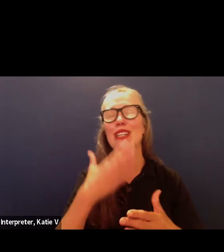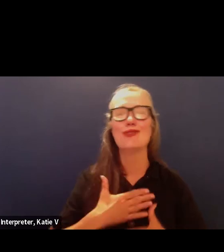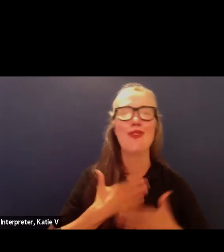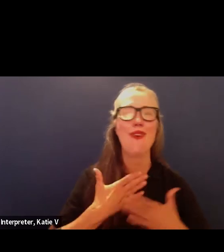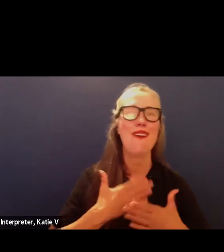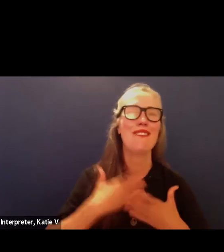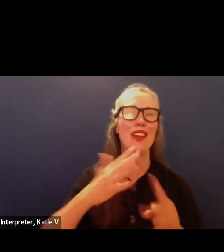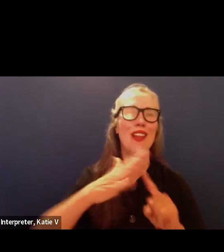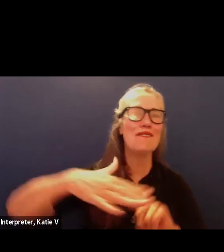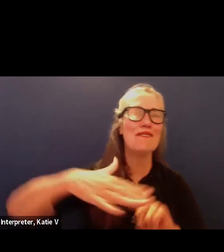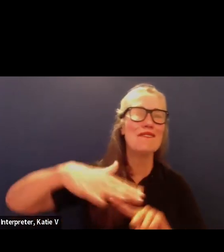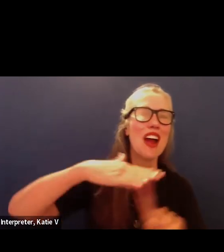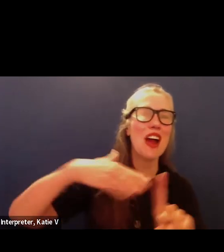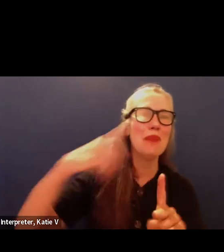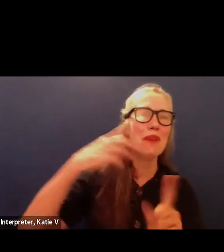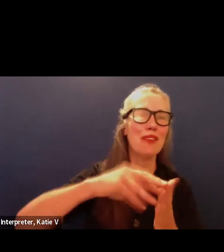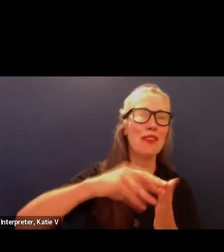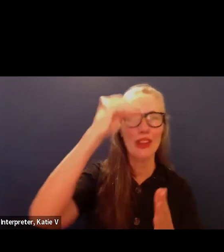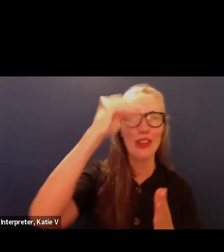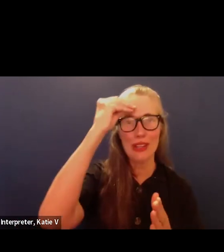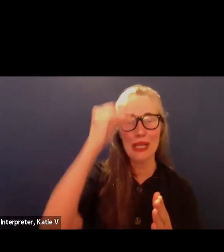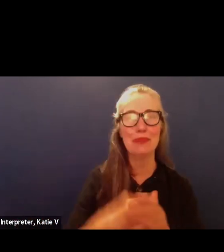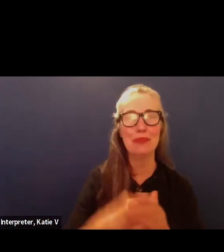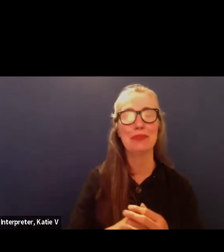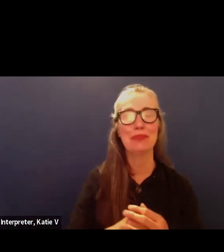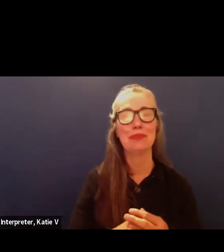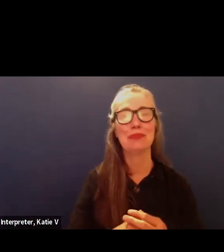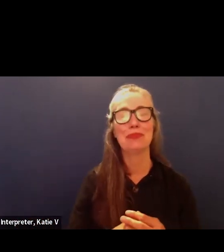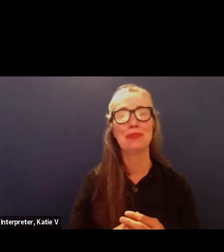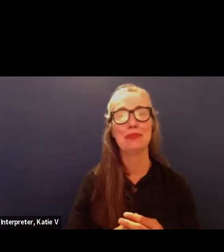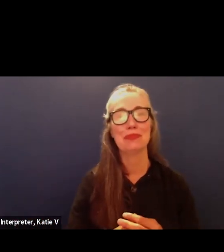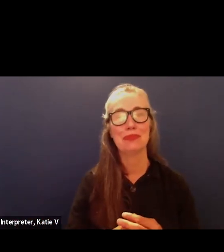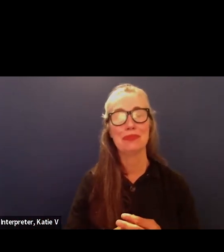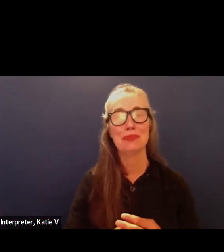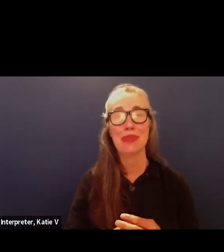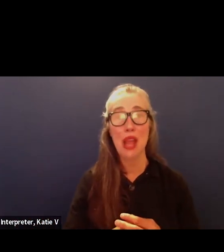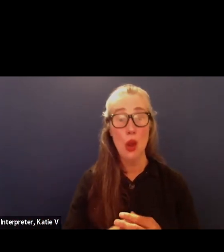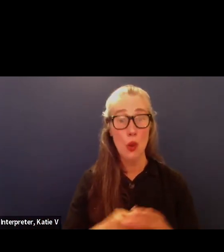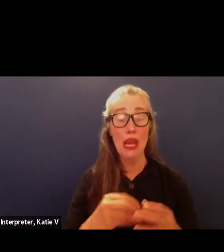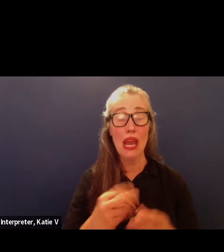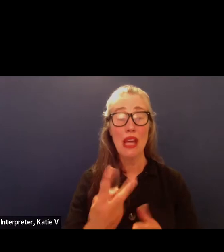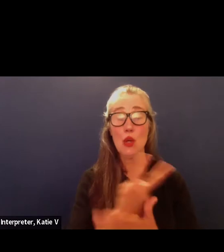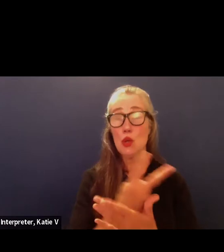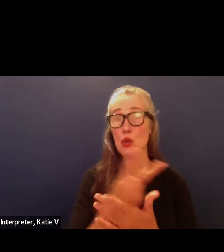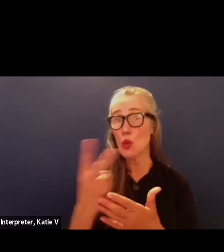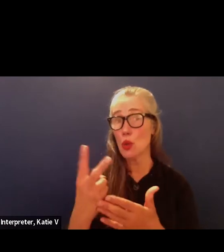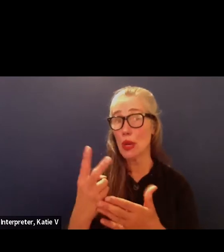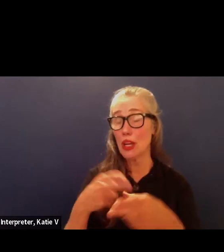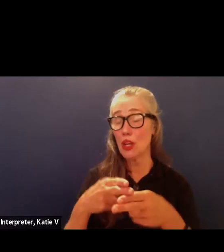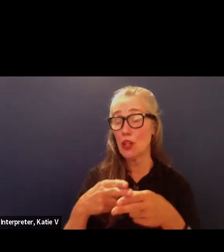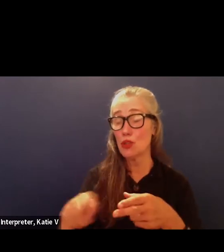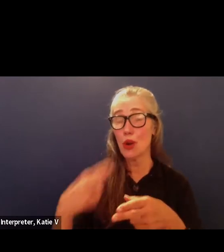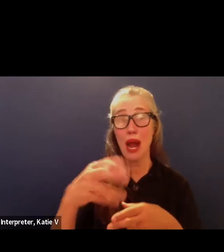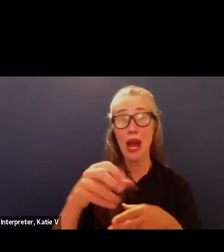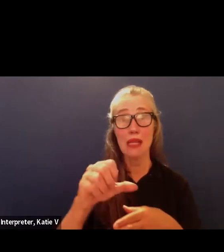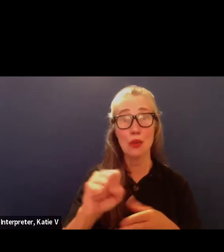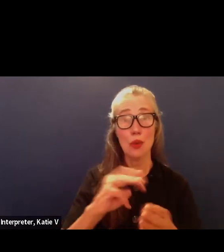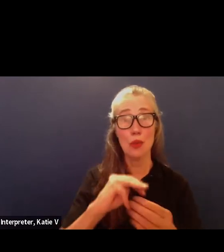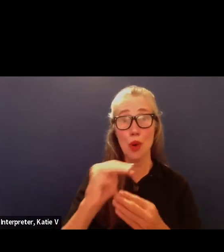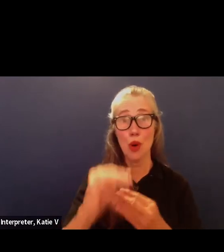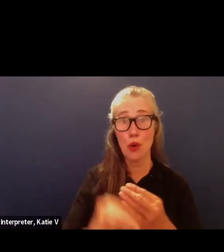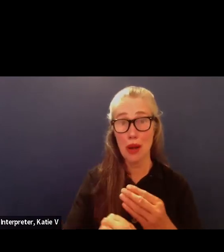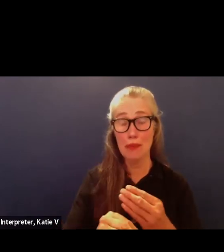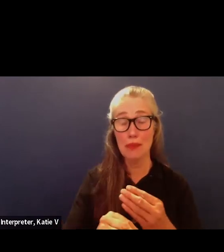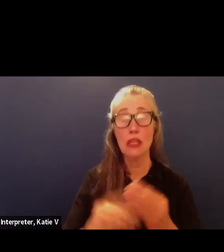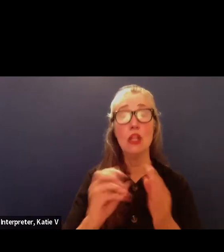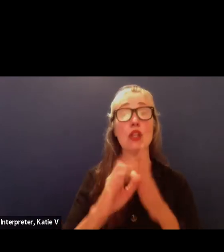we also had a small two-week high school summer school program for students to make